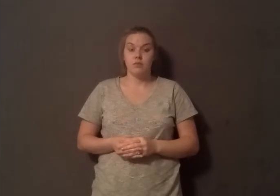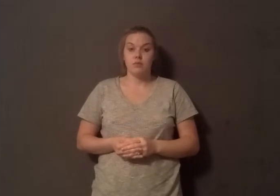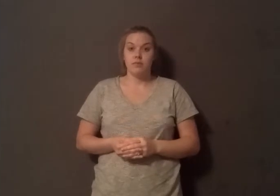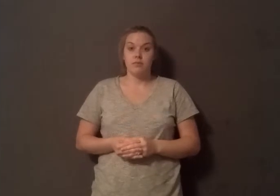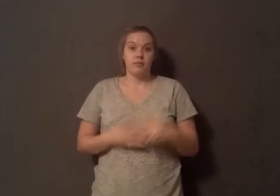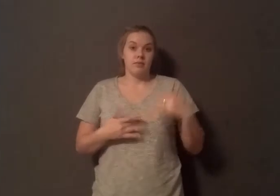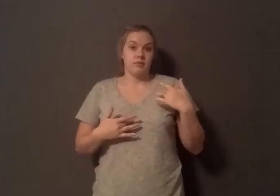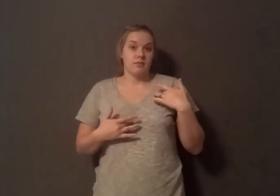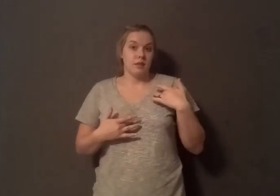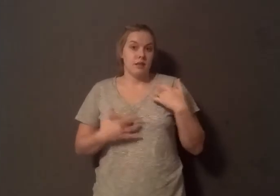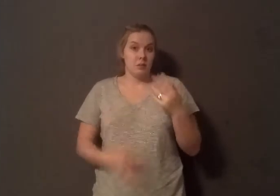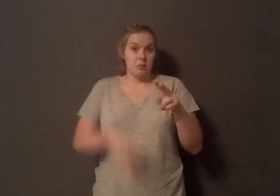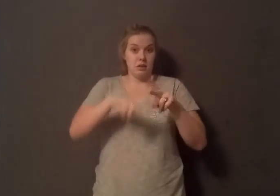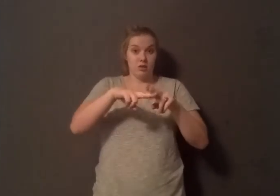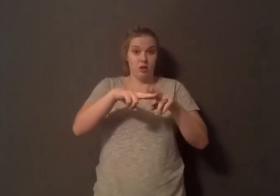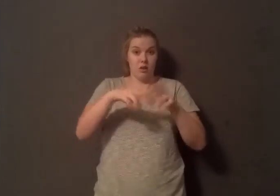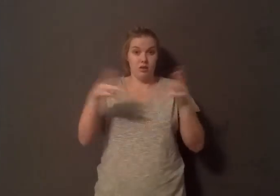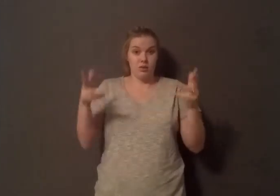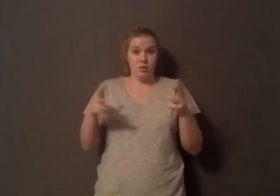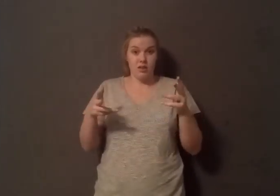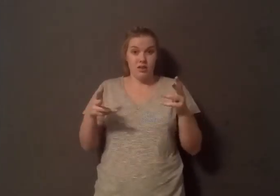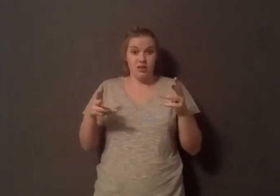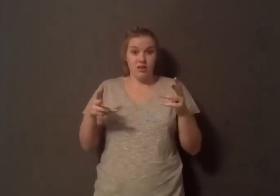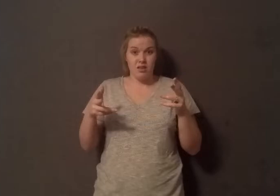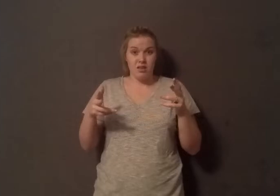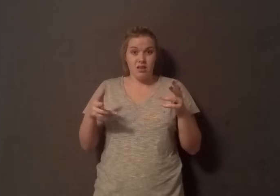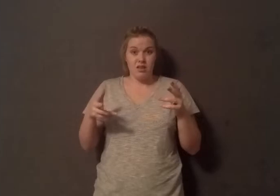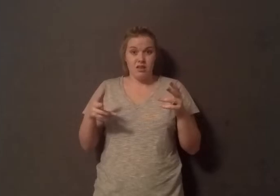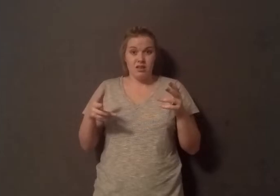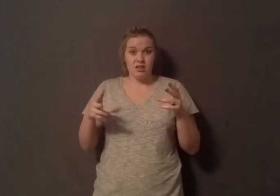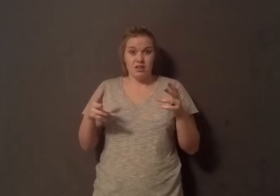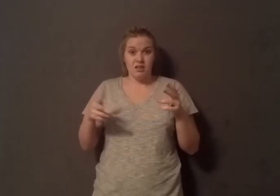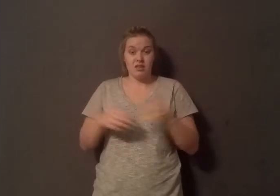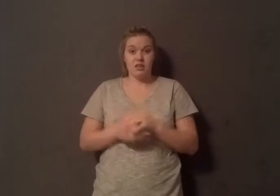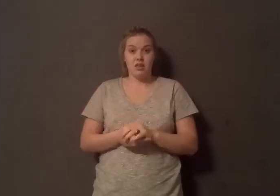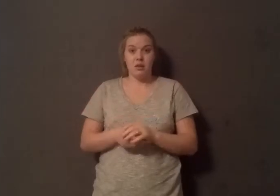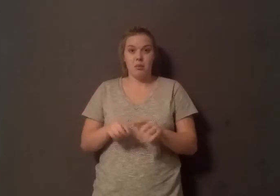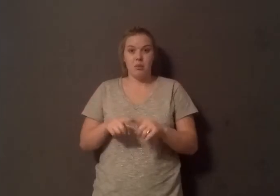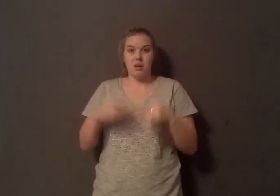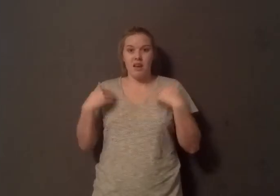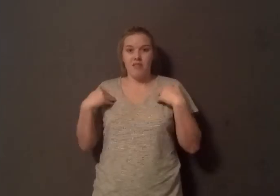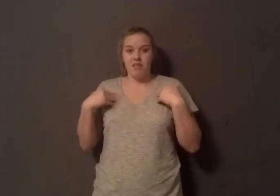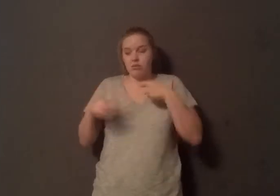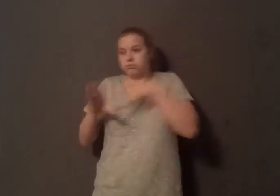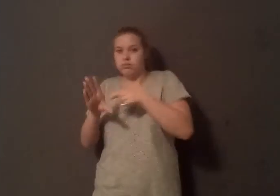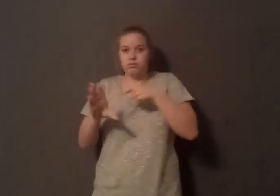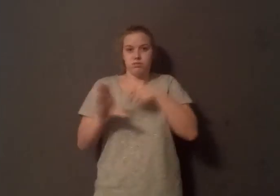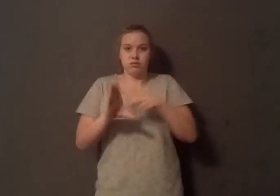American diet for adults is chicken. It can be labeled all-natural chicken, but be injected with the salt water, I think up to 800 milligrams of